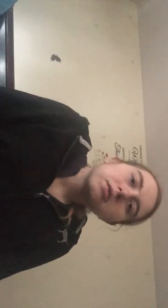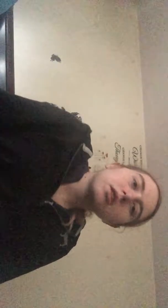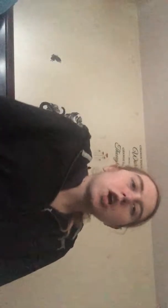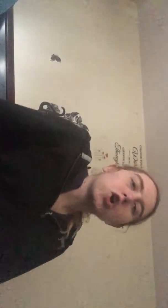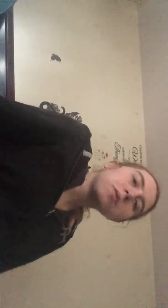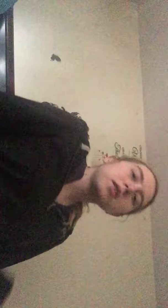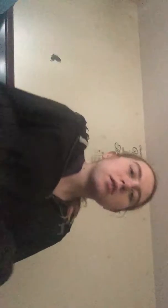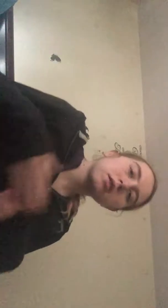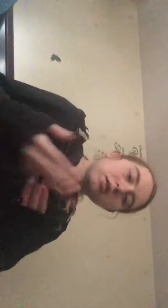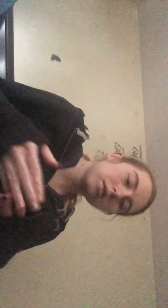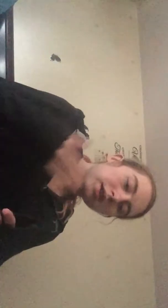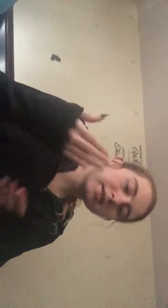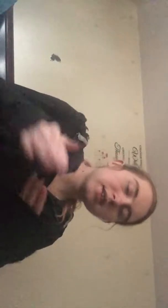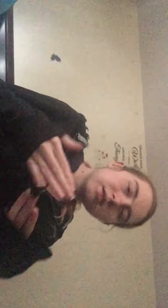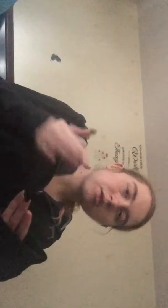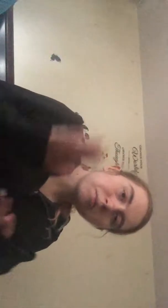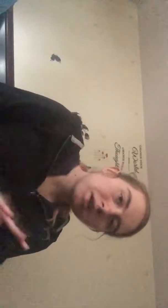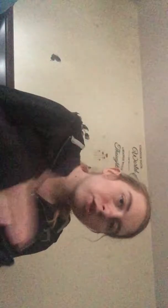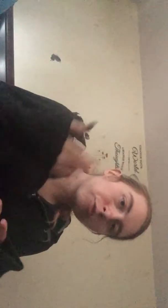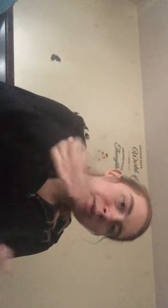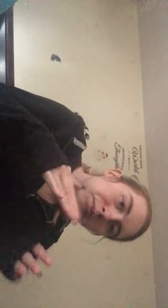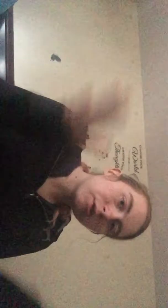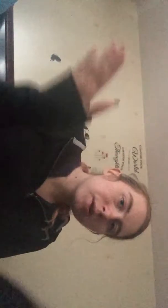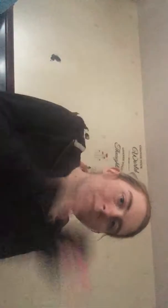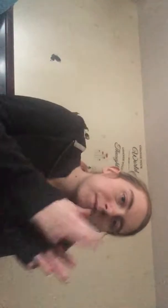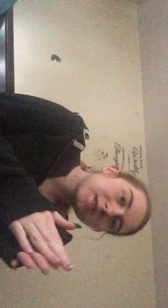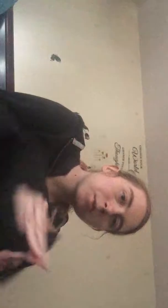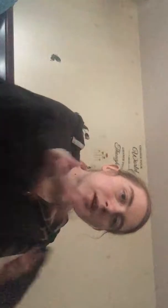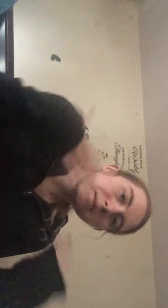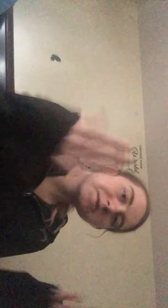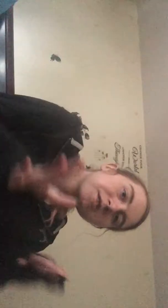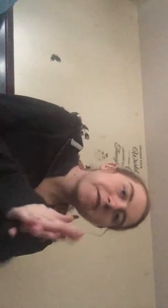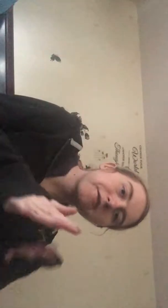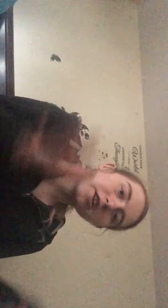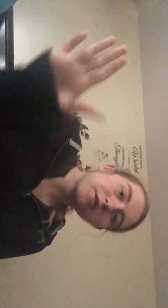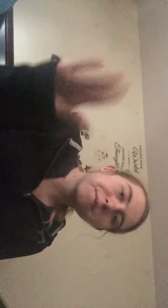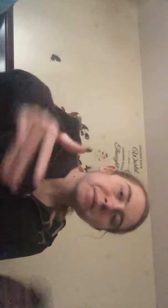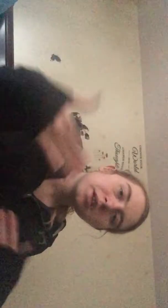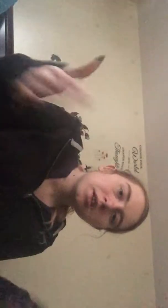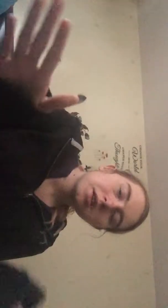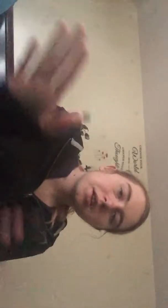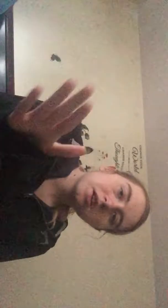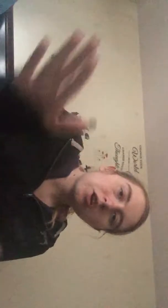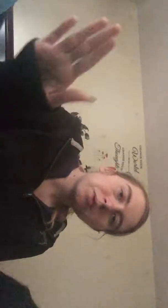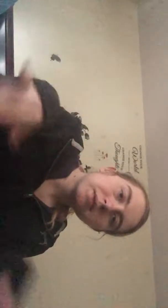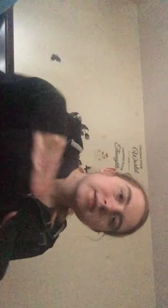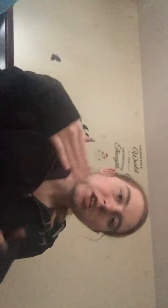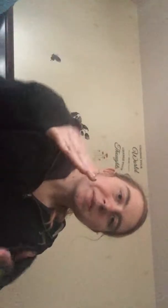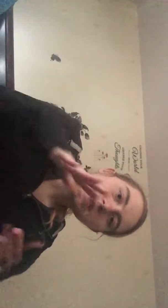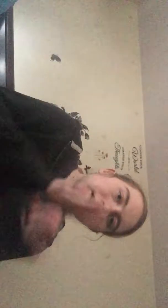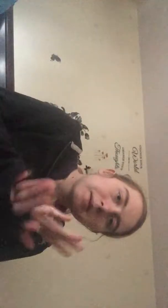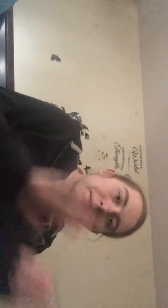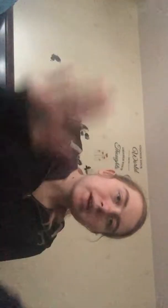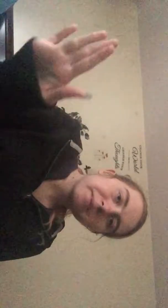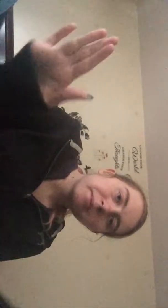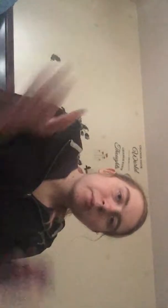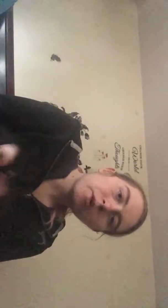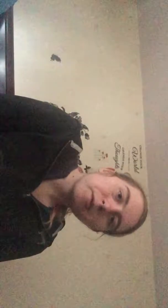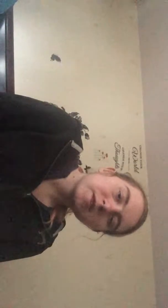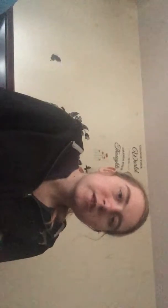I hope like you guys get to know me a little bit more and see what I'm afraid of and I hope this helps like back up what I was